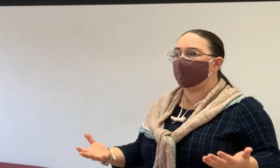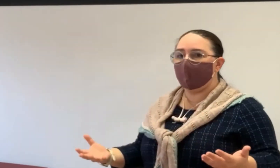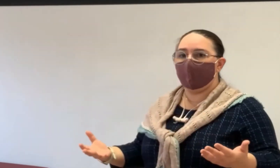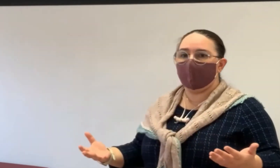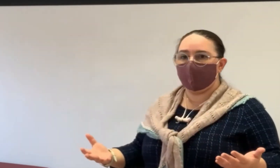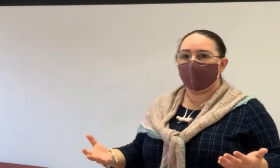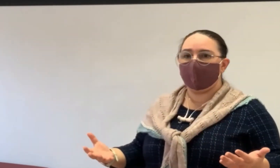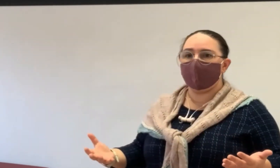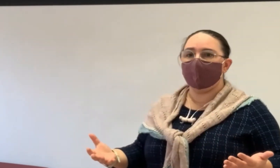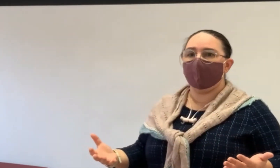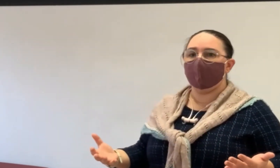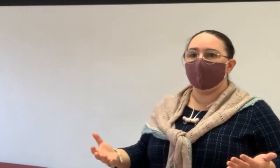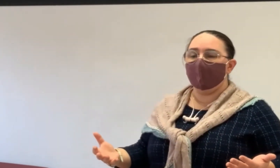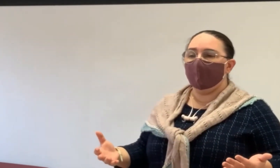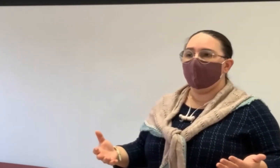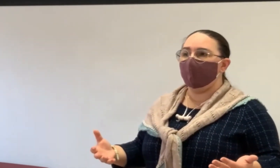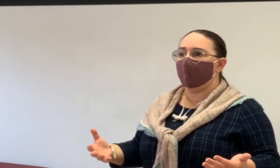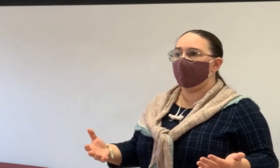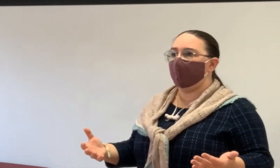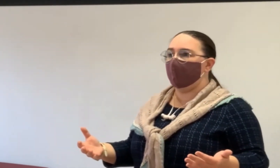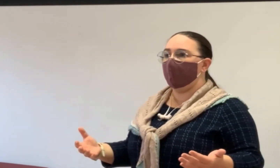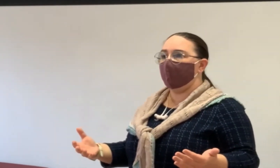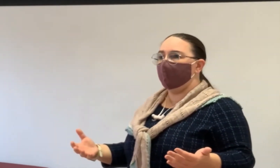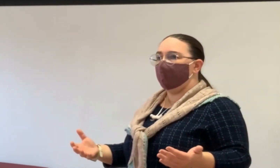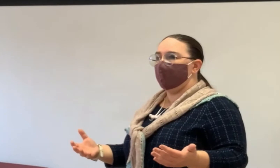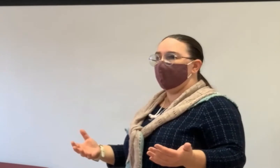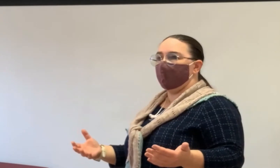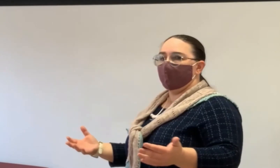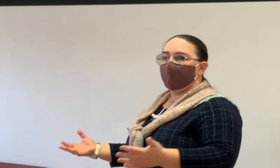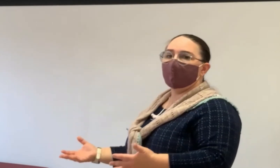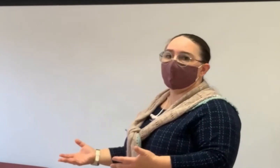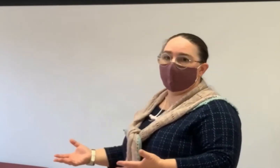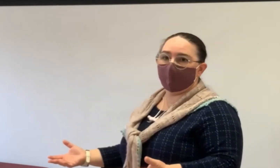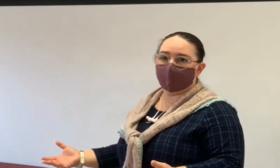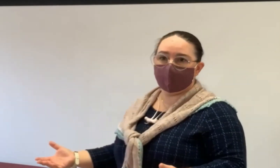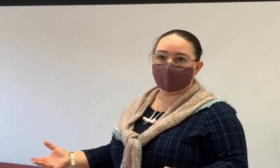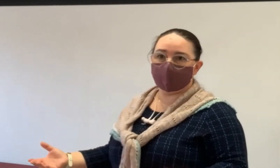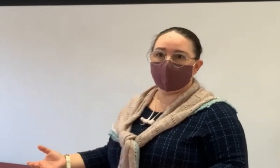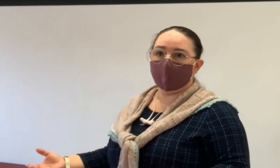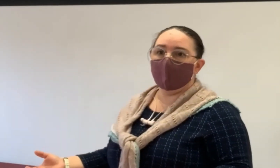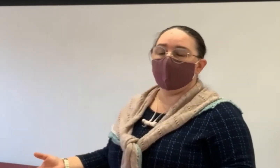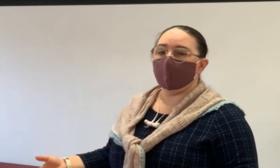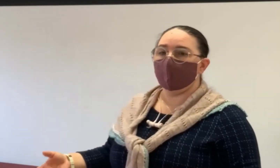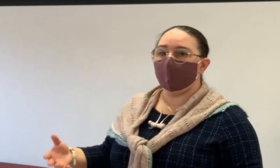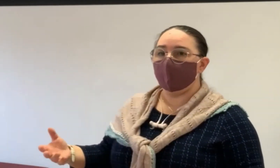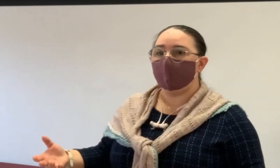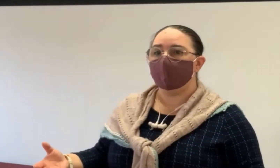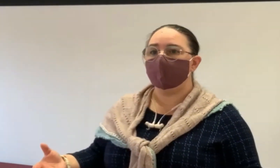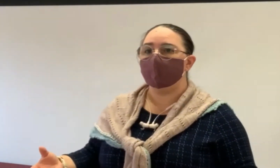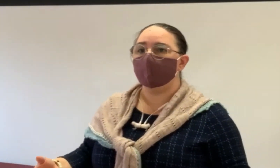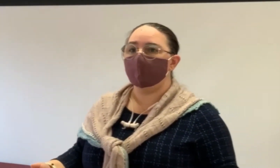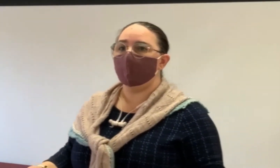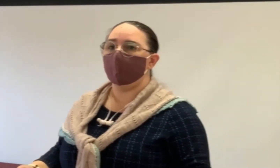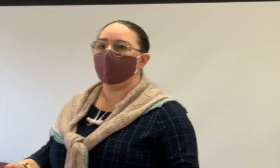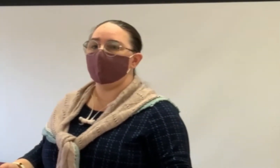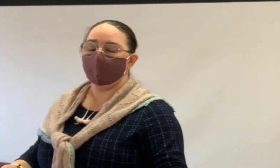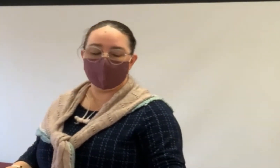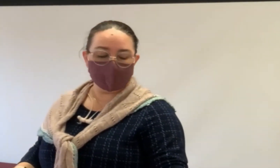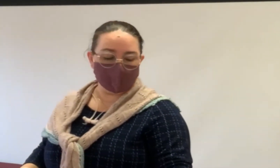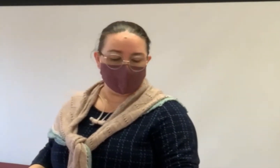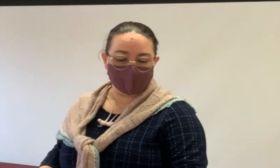paying to keep up a property that you're, that you're only using part of and are there ways to